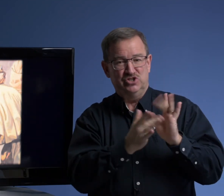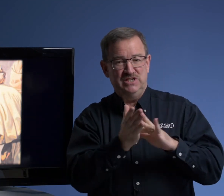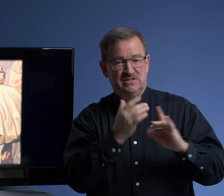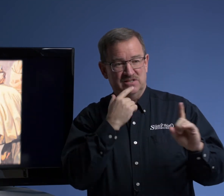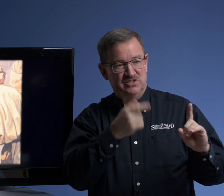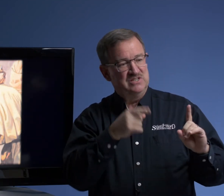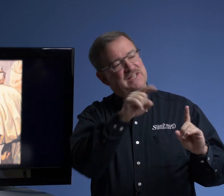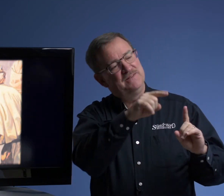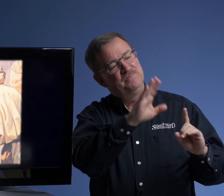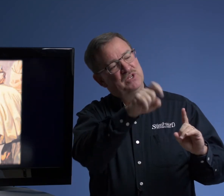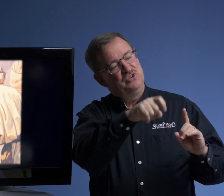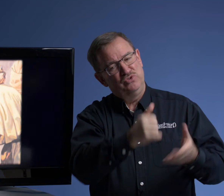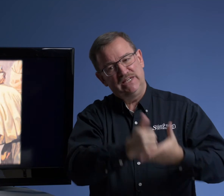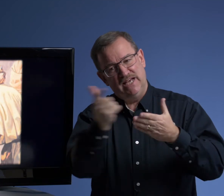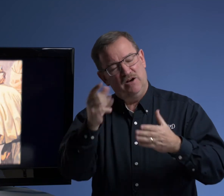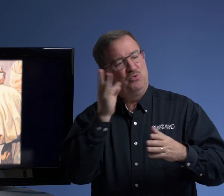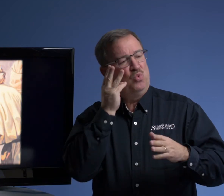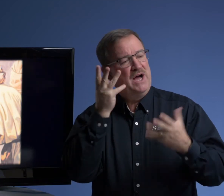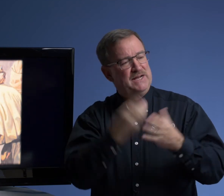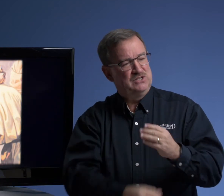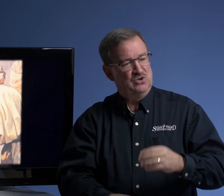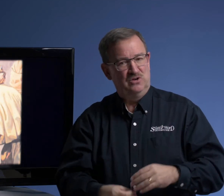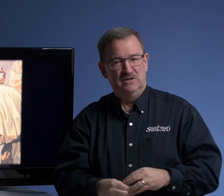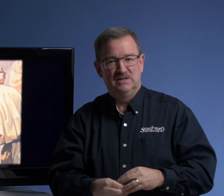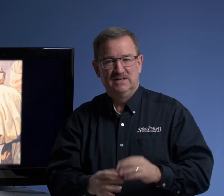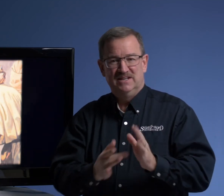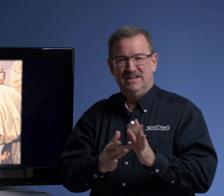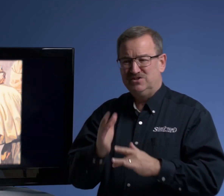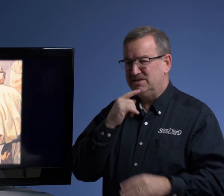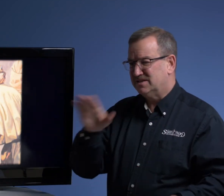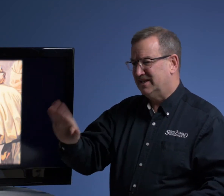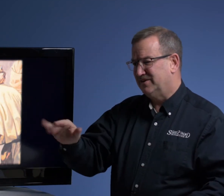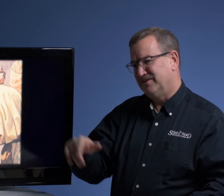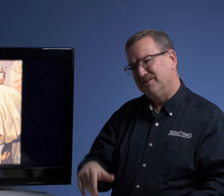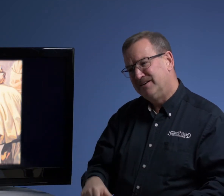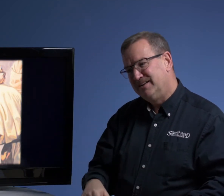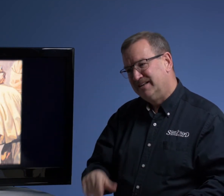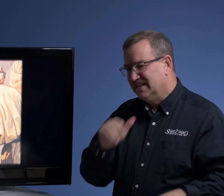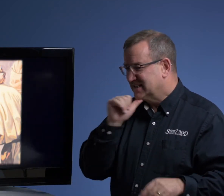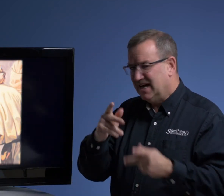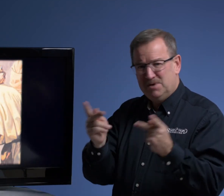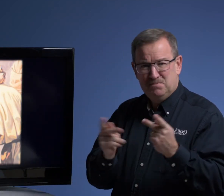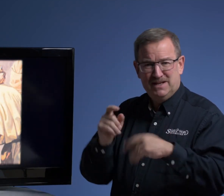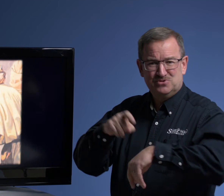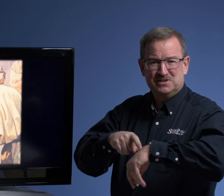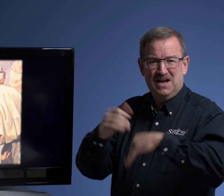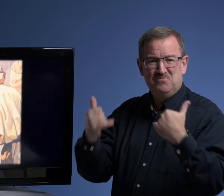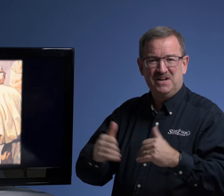Jesus and she said, you need to help. The wine is gone. And Jesus said to her, it's not my place or time right